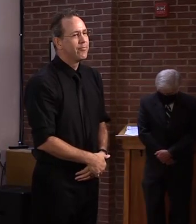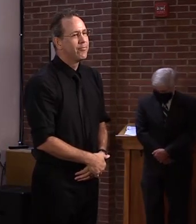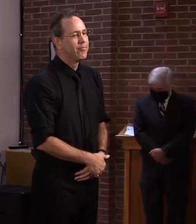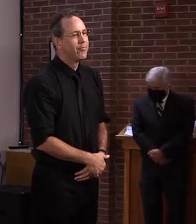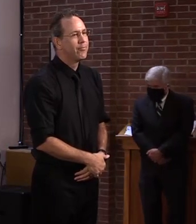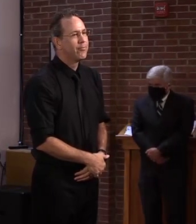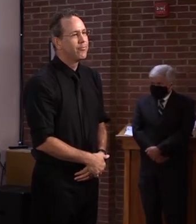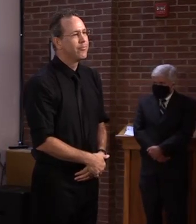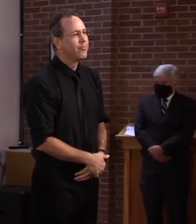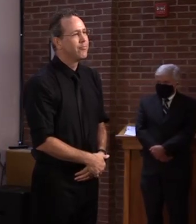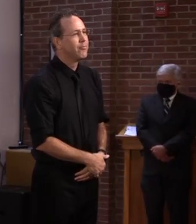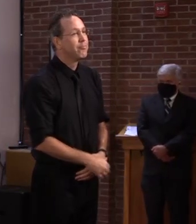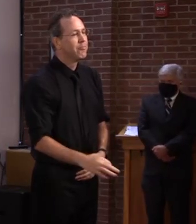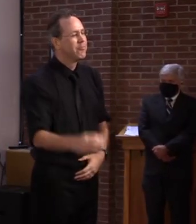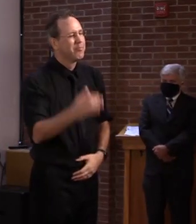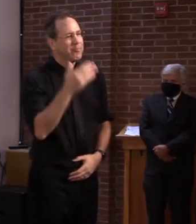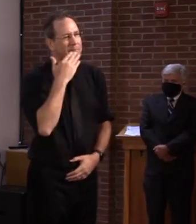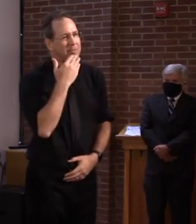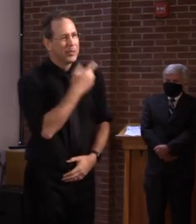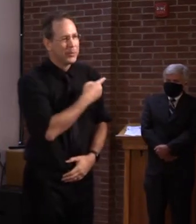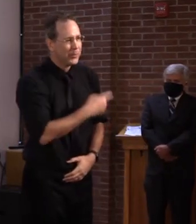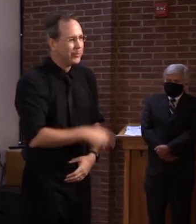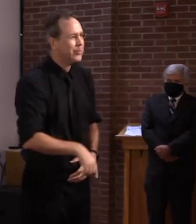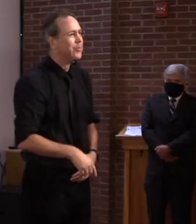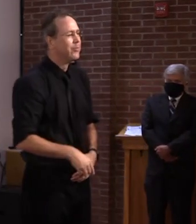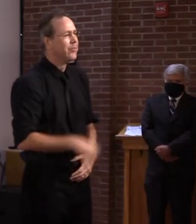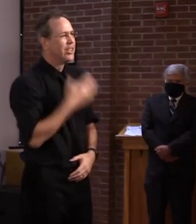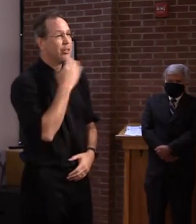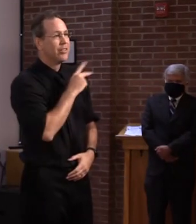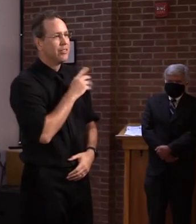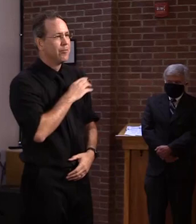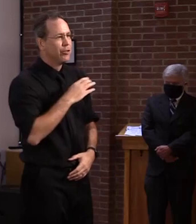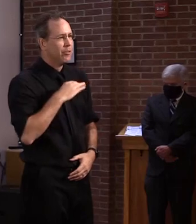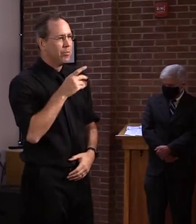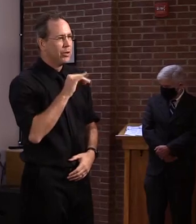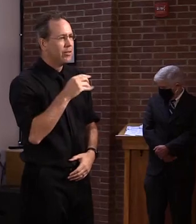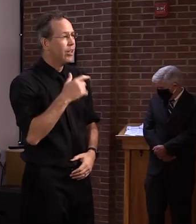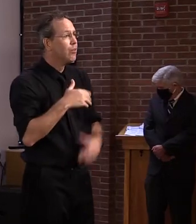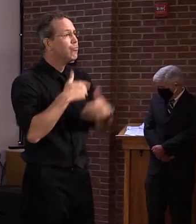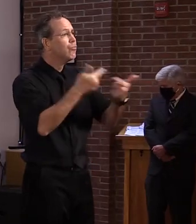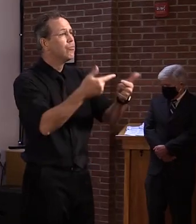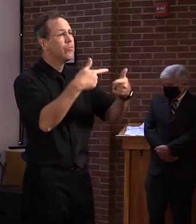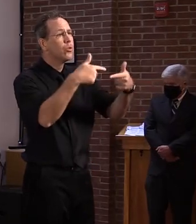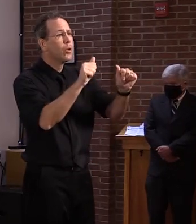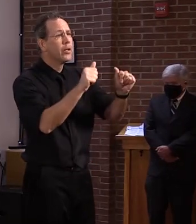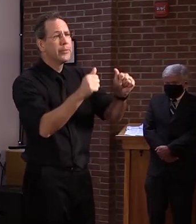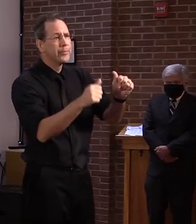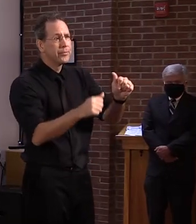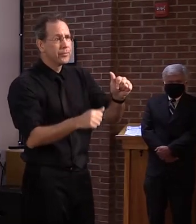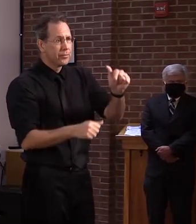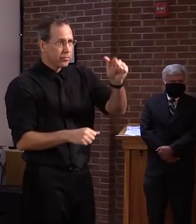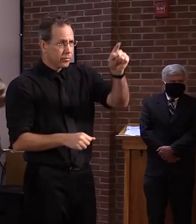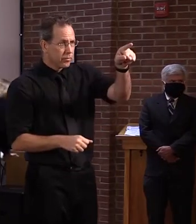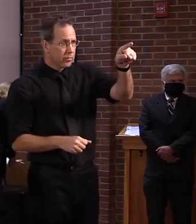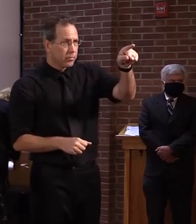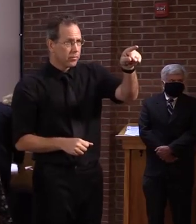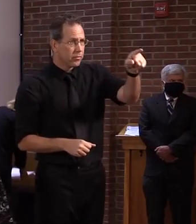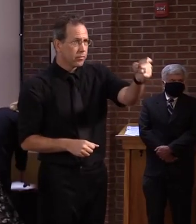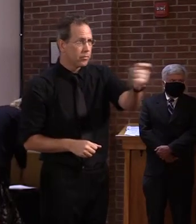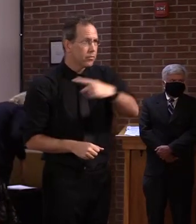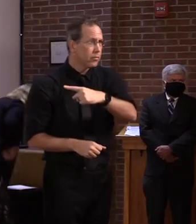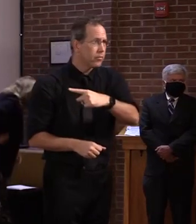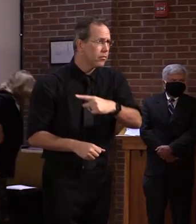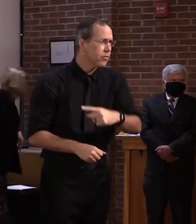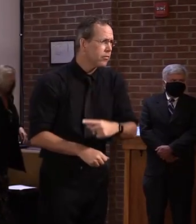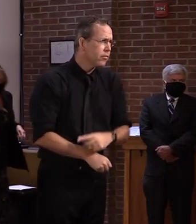Thank you, Commissioner Manoli. With that, we'll open up for questions. Calvin? Thanks,